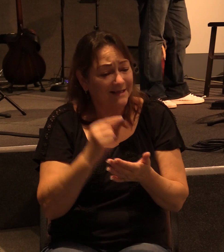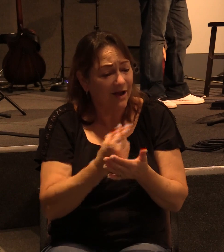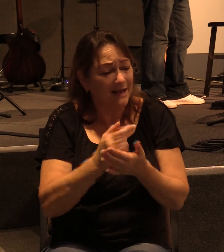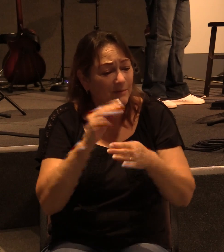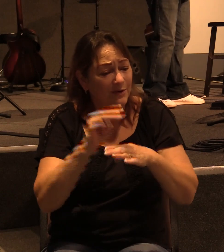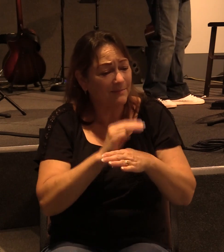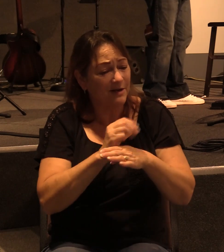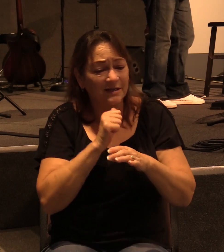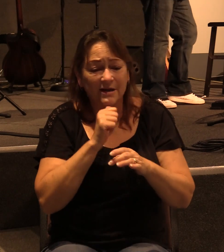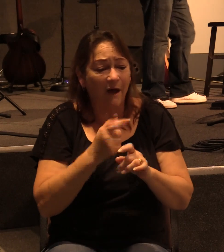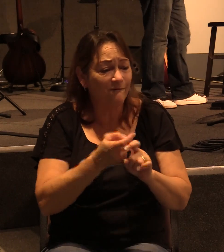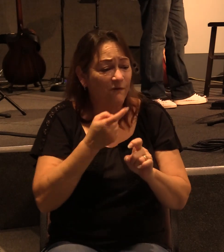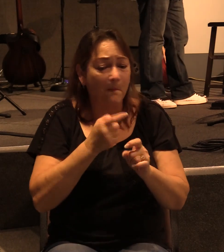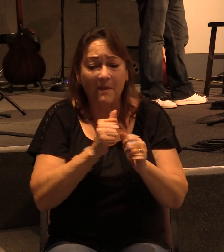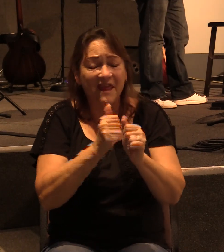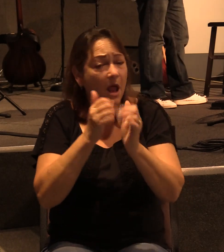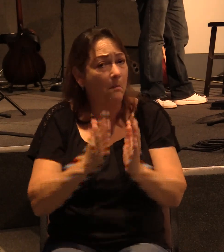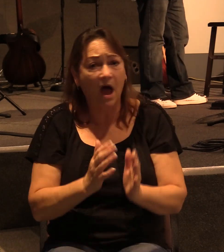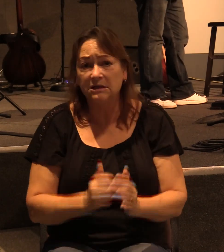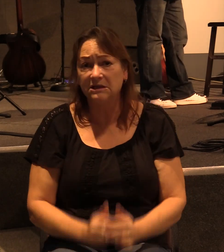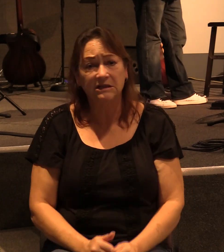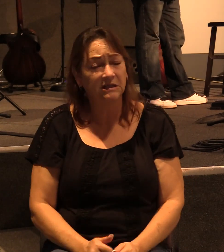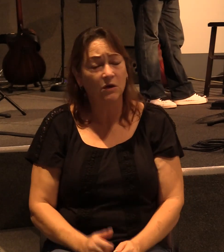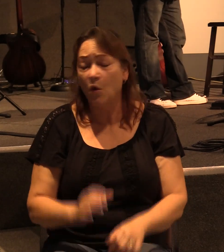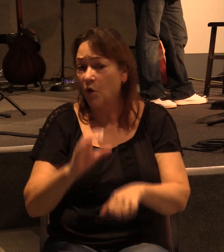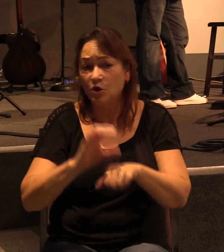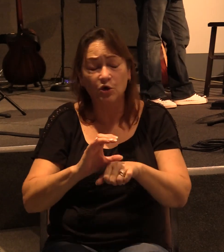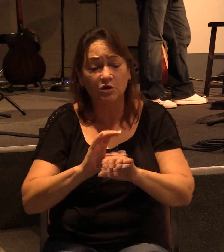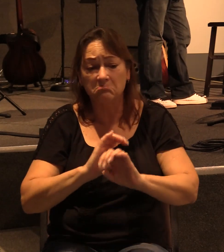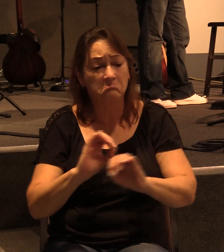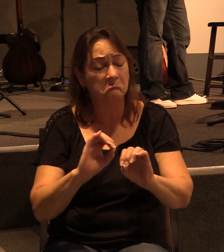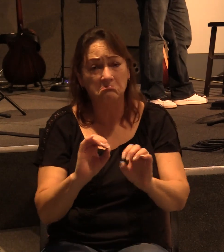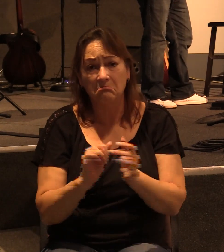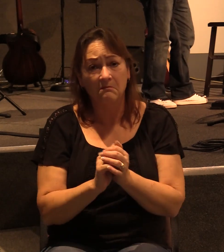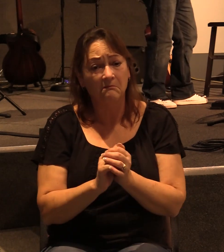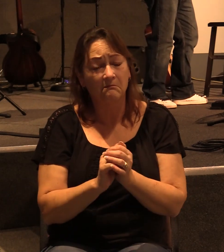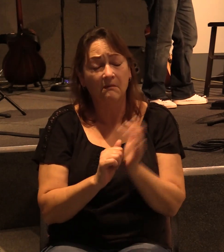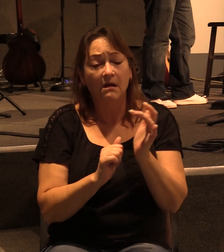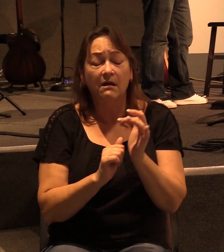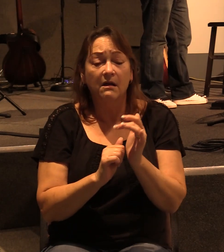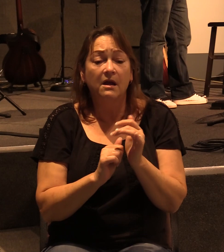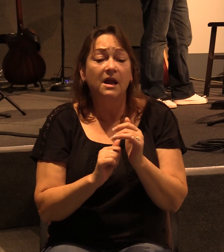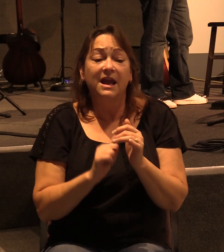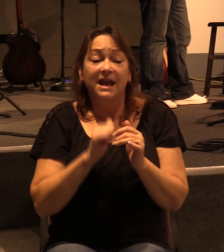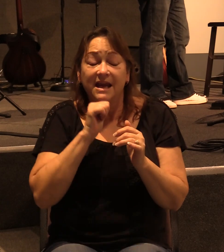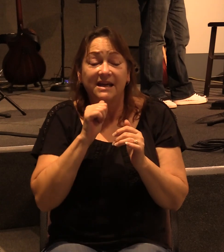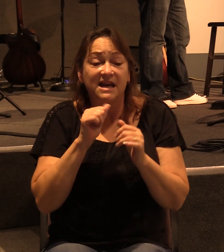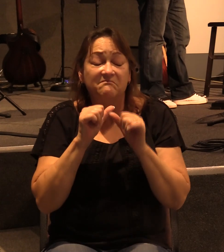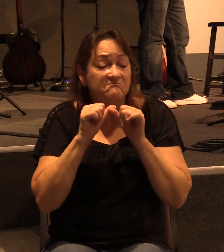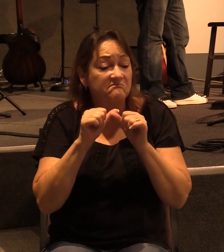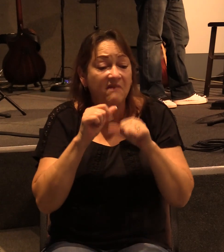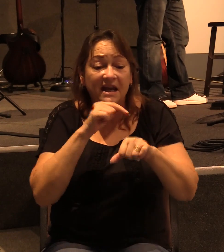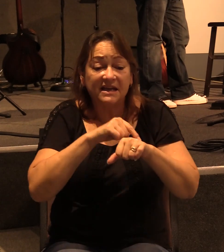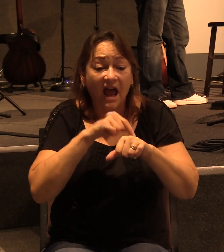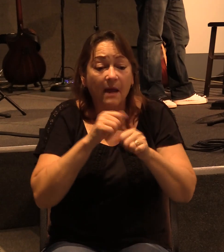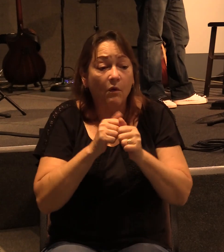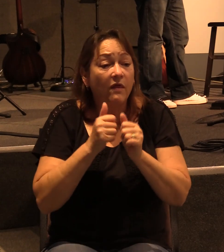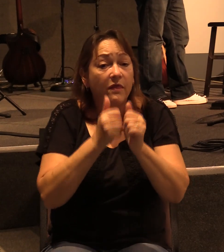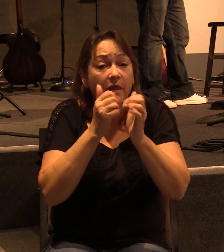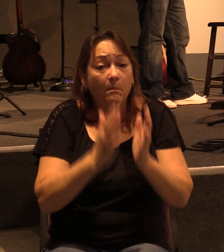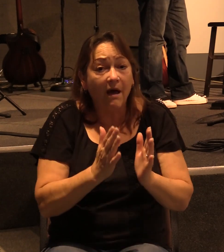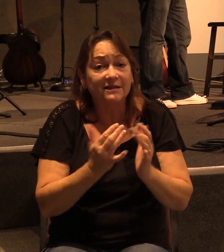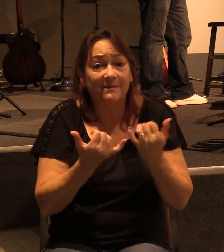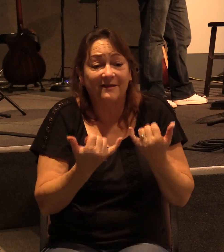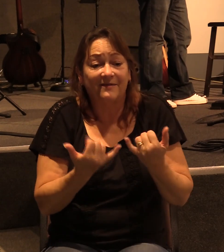and his ministry didn't come from the apostles or the church. Not only did he spend no time with the apostles, as we learned,